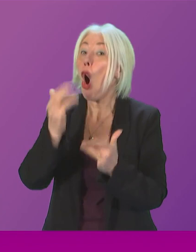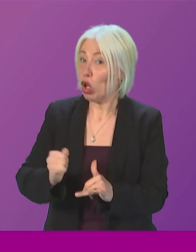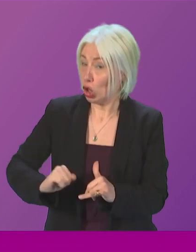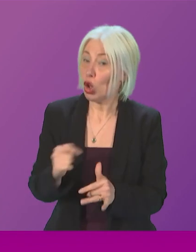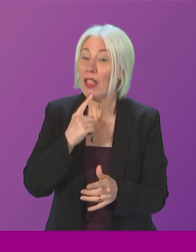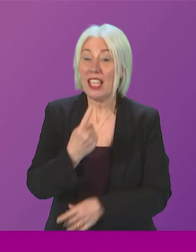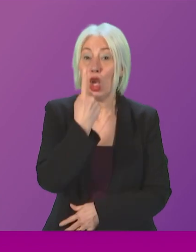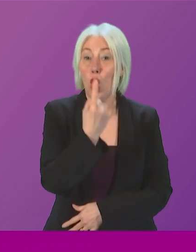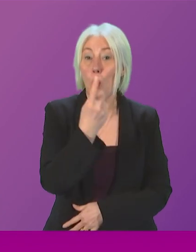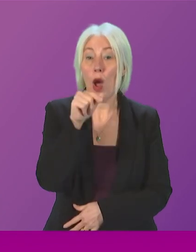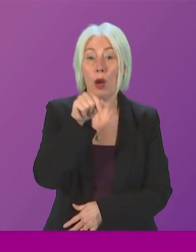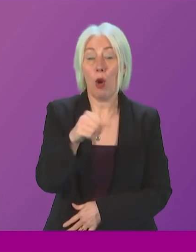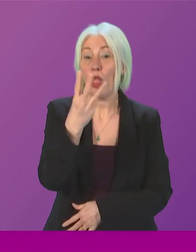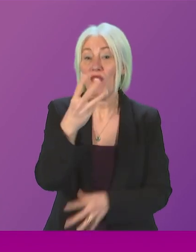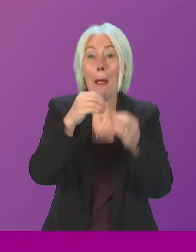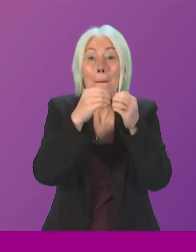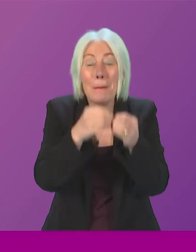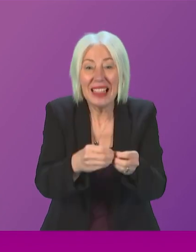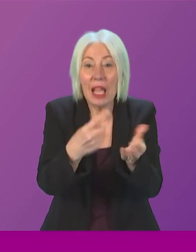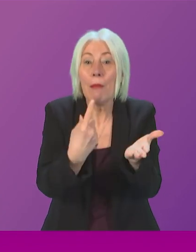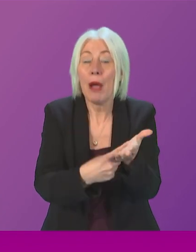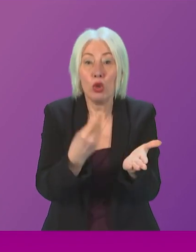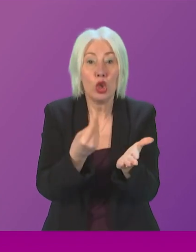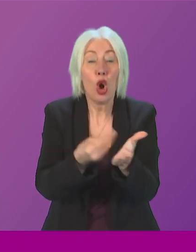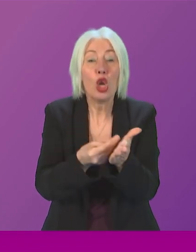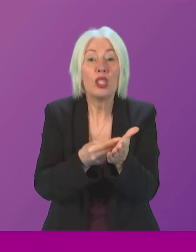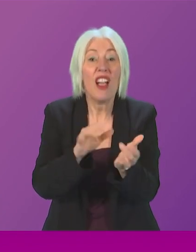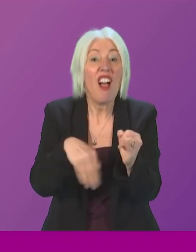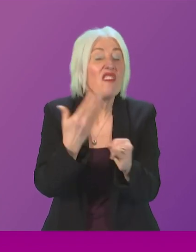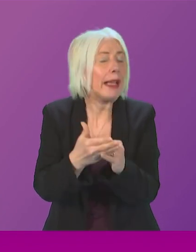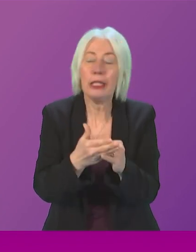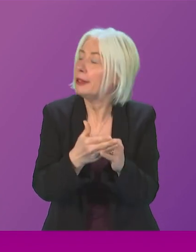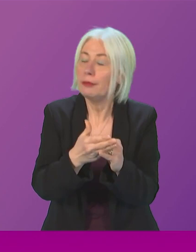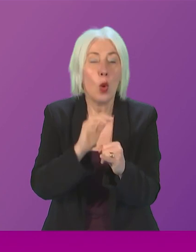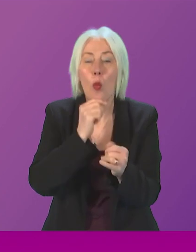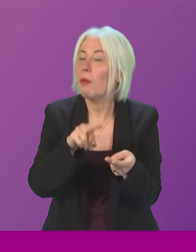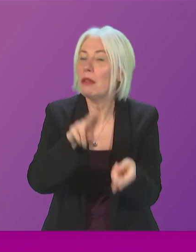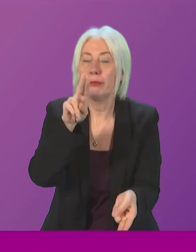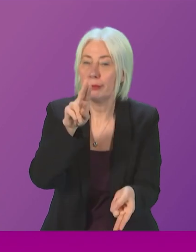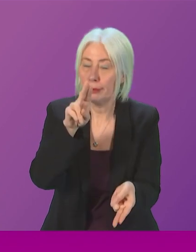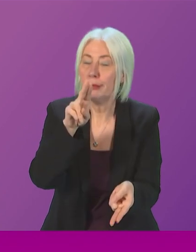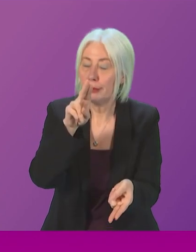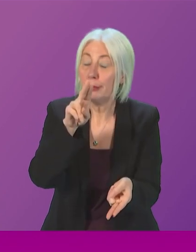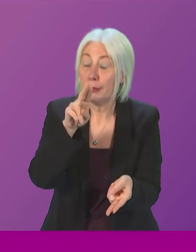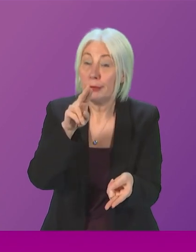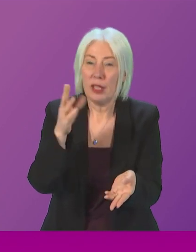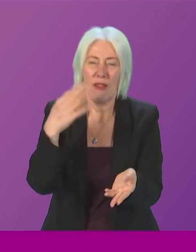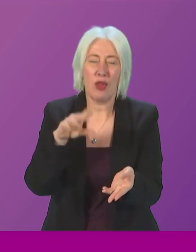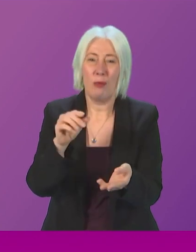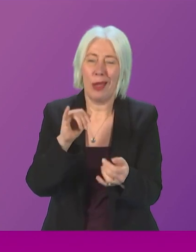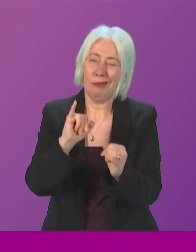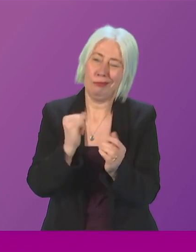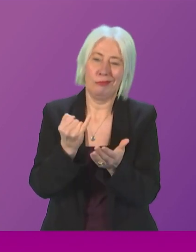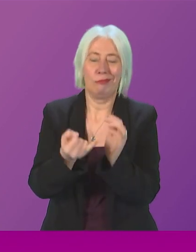£1.3 billion cost is not going to be the final cost, it's going to be higher. And it turns out, from that feeble